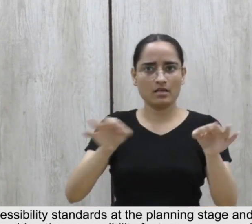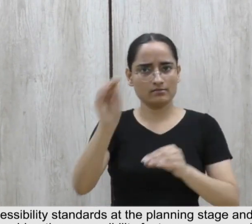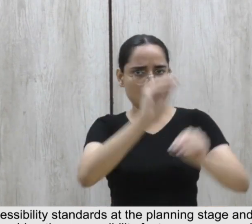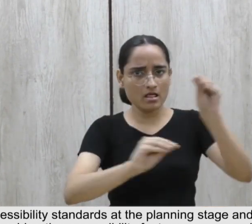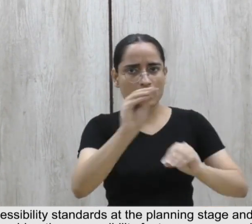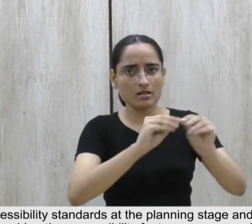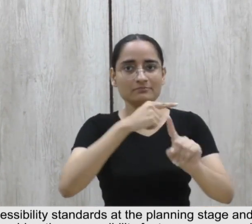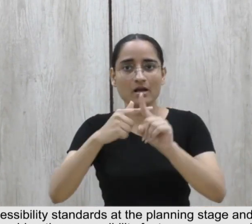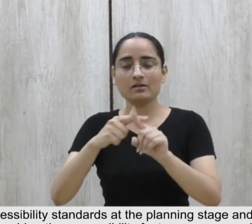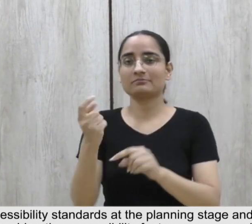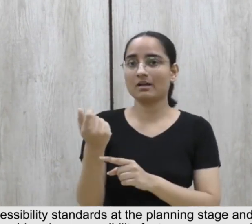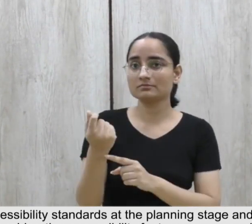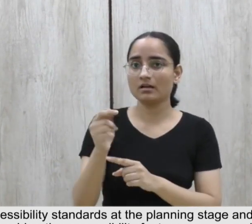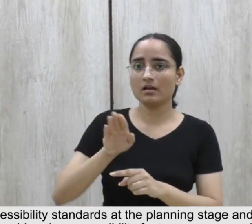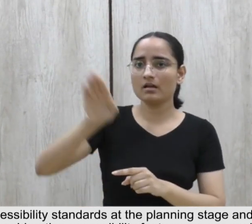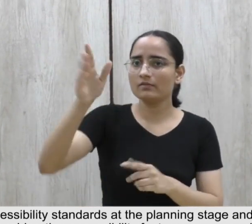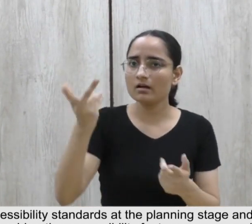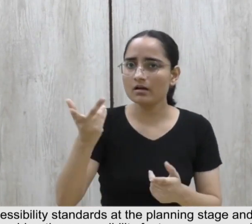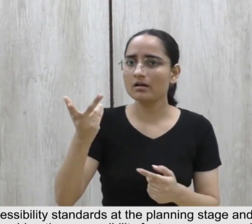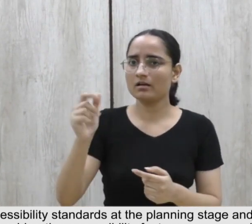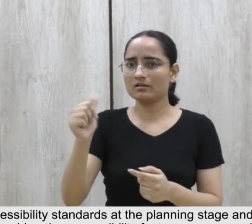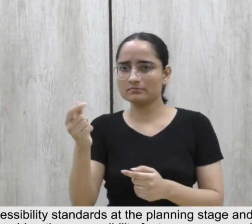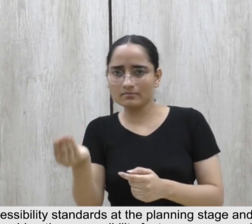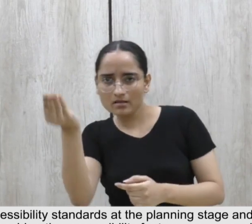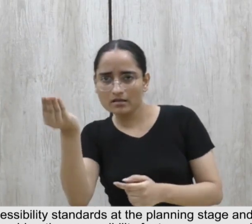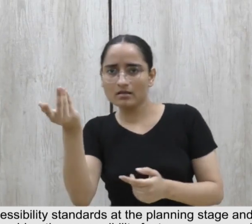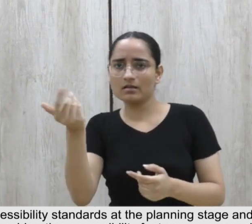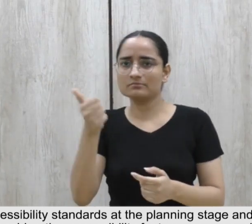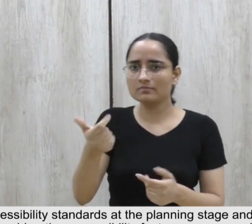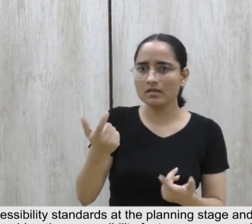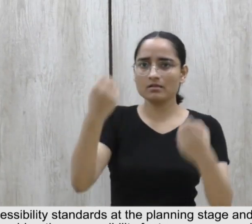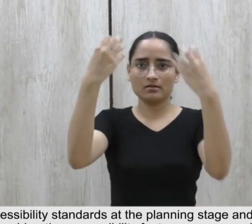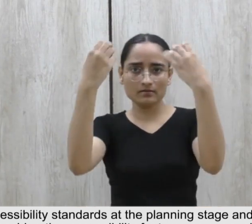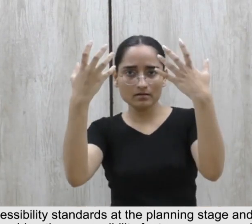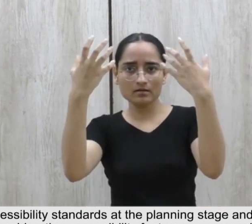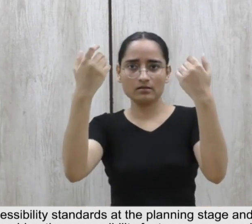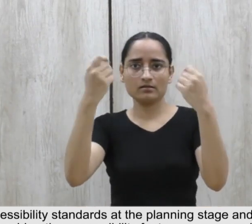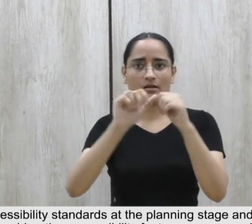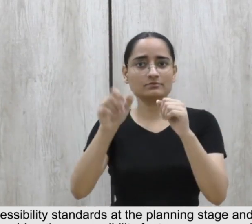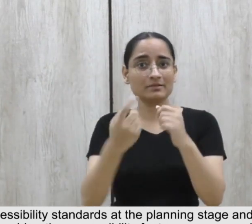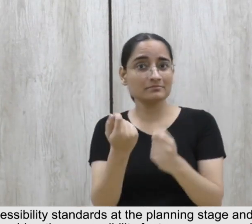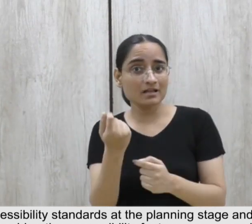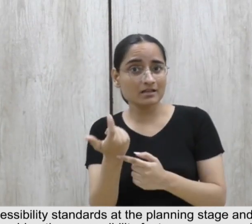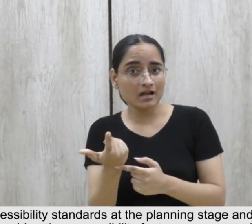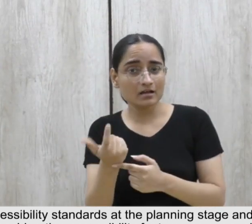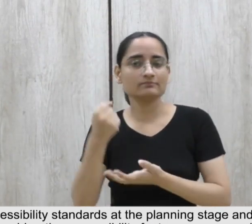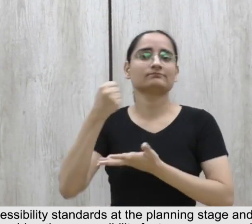be into consideration accessibility features as per applicable